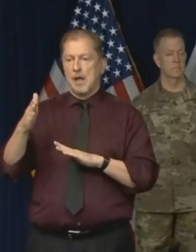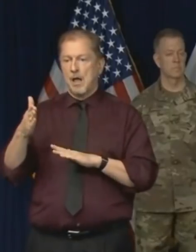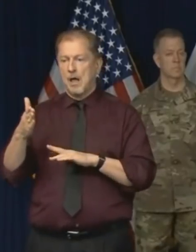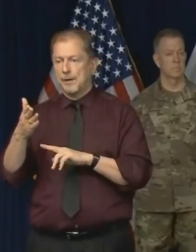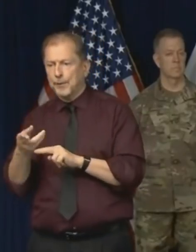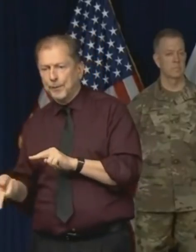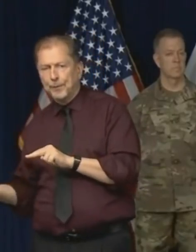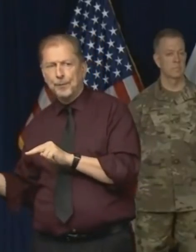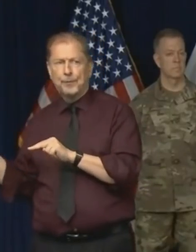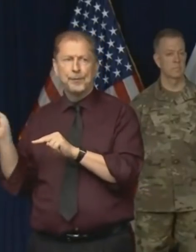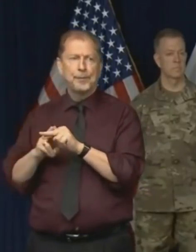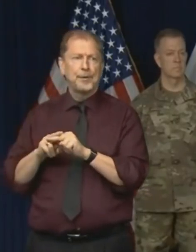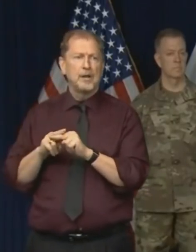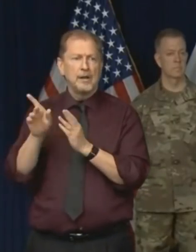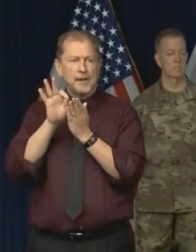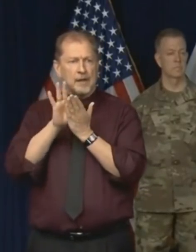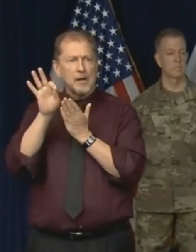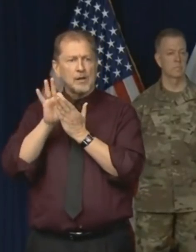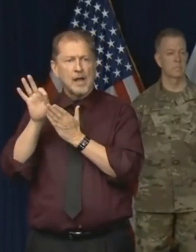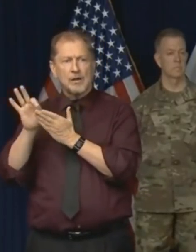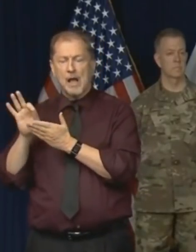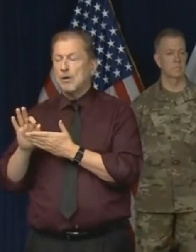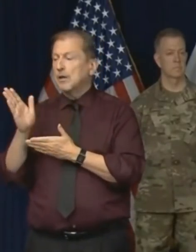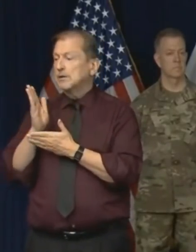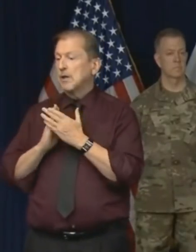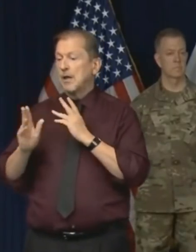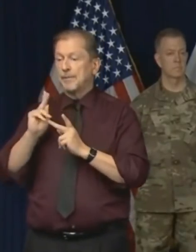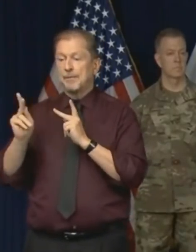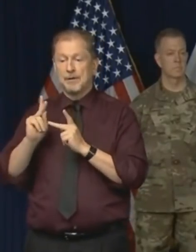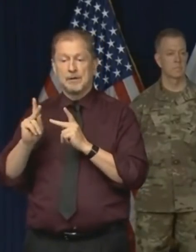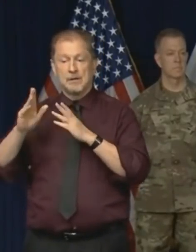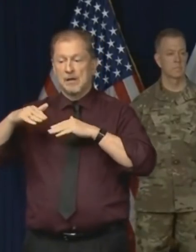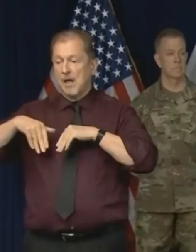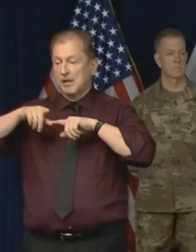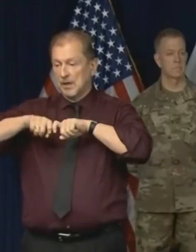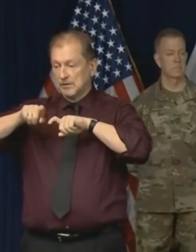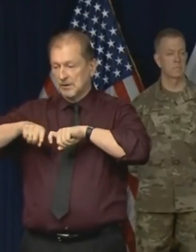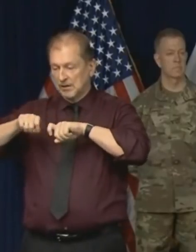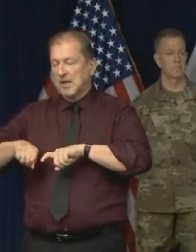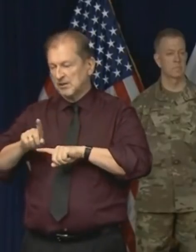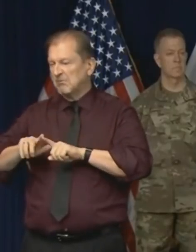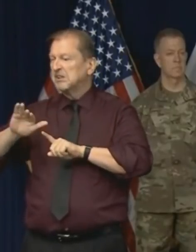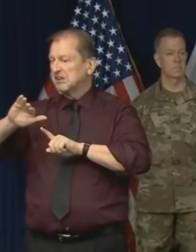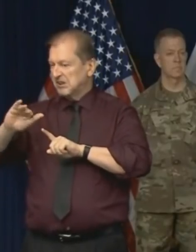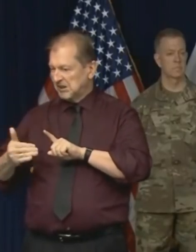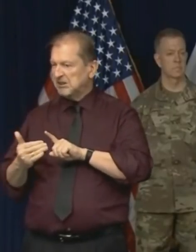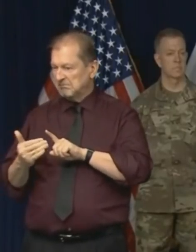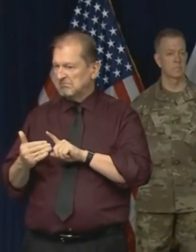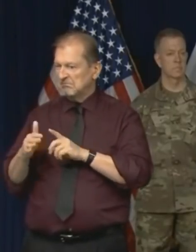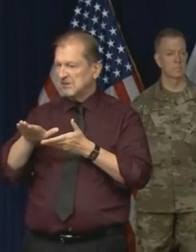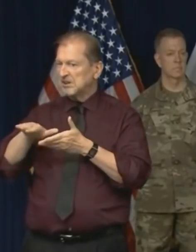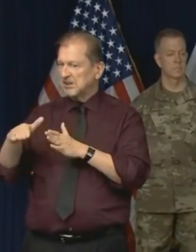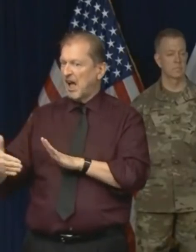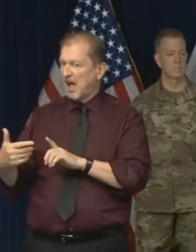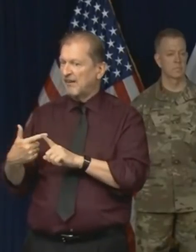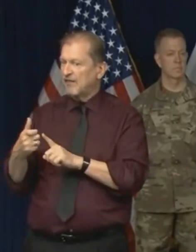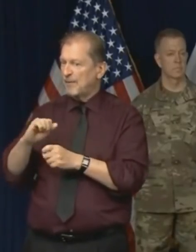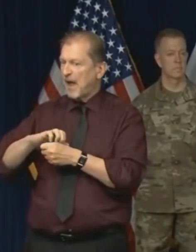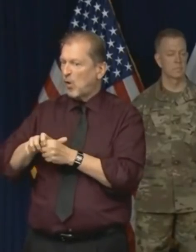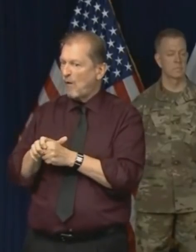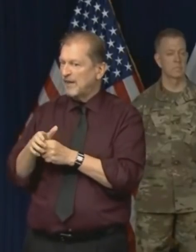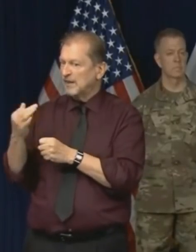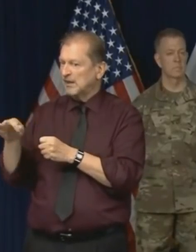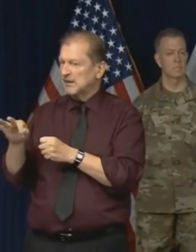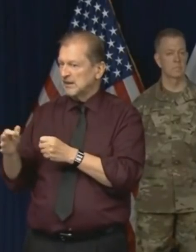when they decided to count the victims who never tested positive but likely died from it. Are you considering doing the same